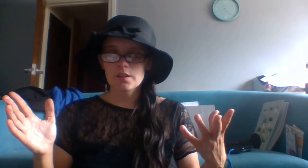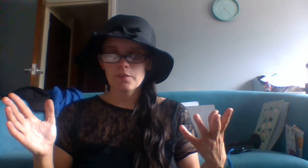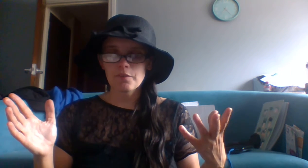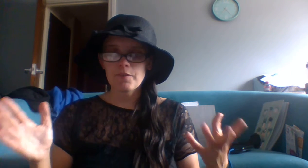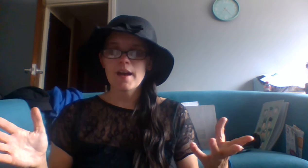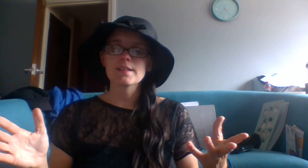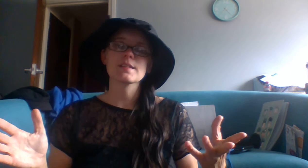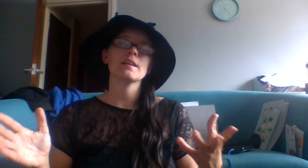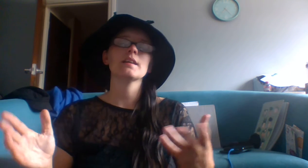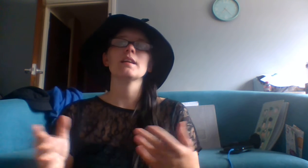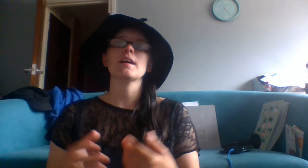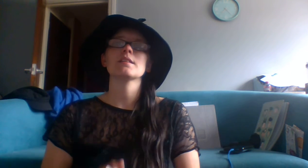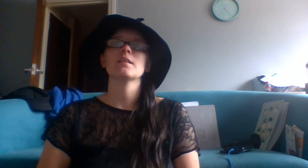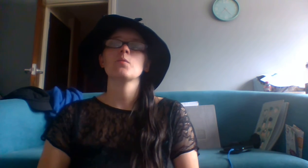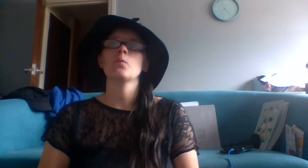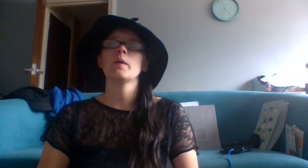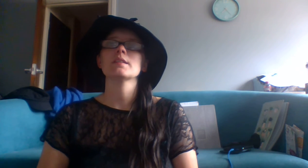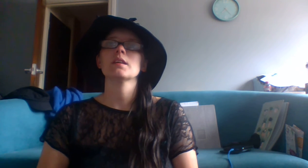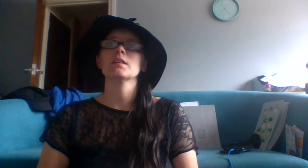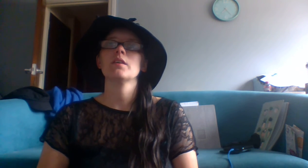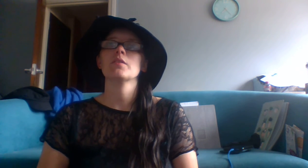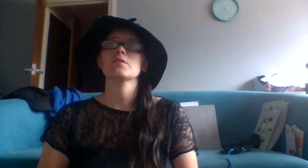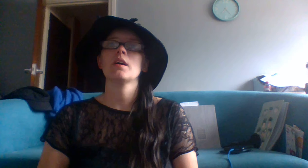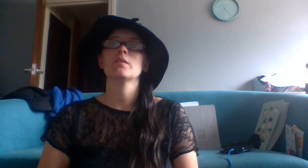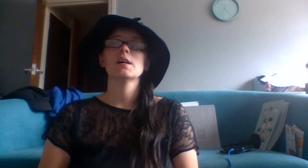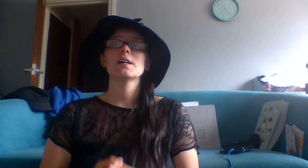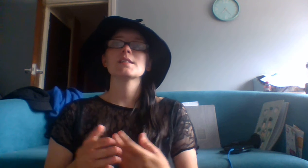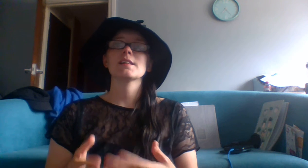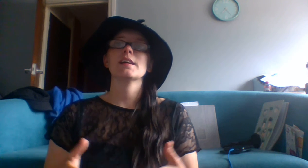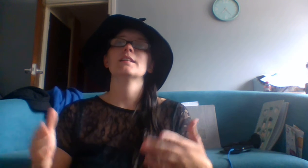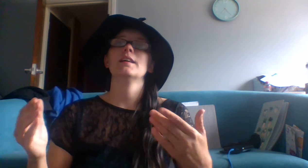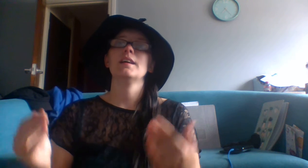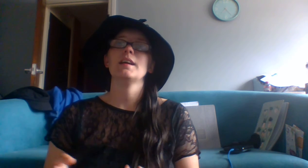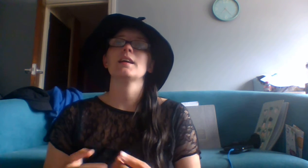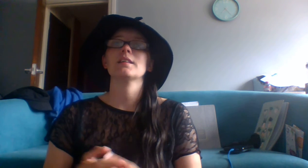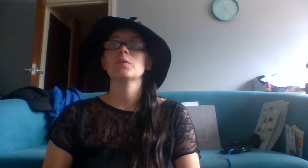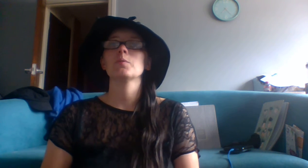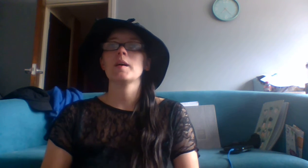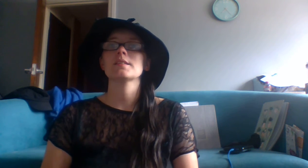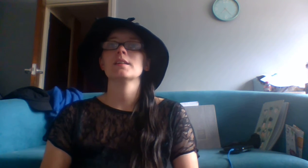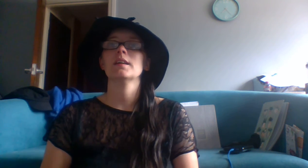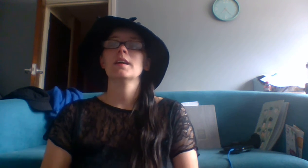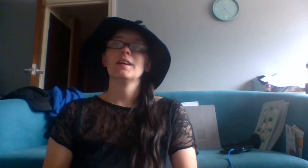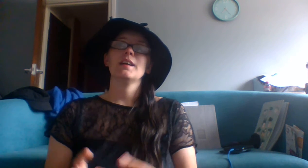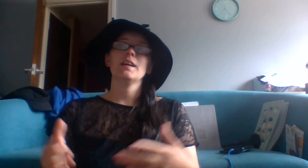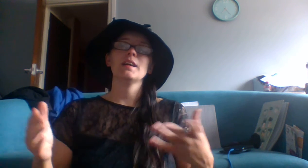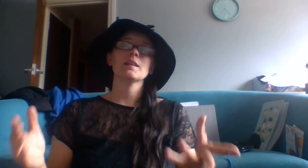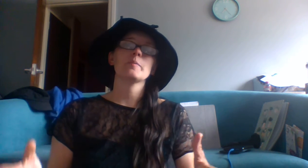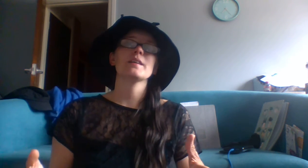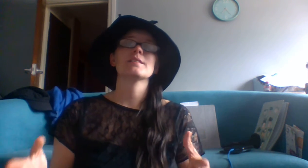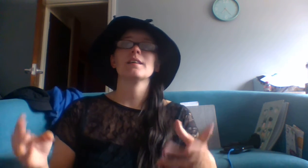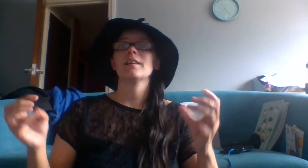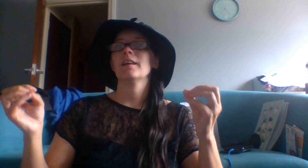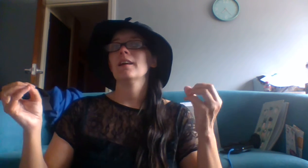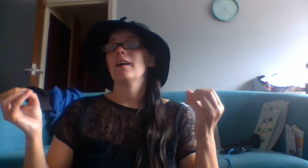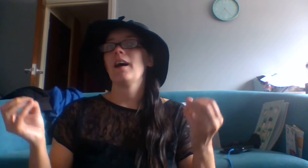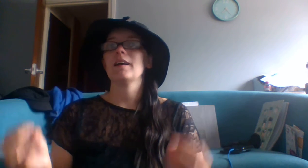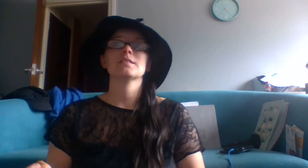confess in a letter while waiting in the hotel saying that he had killed Bessie. He had basically had